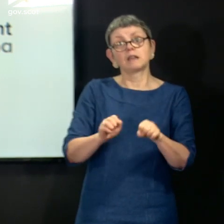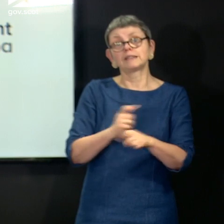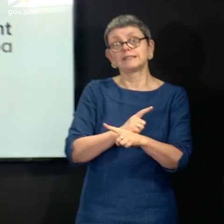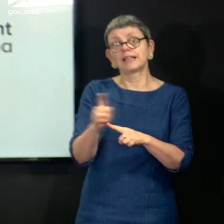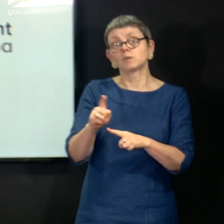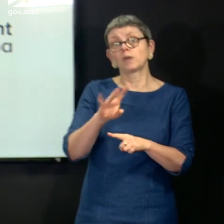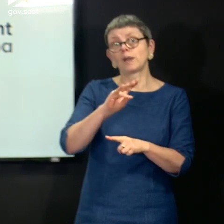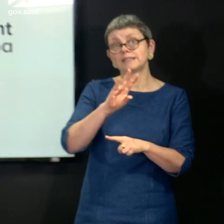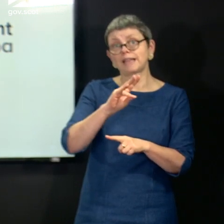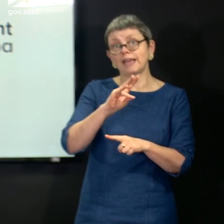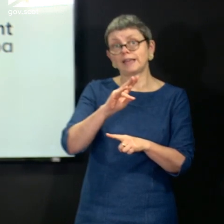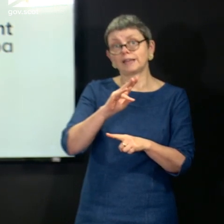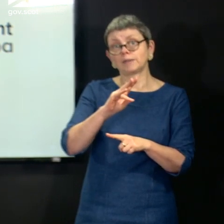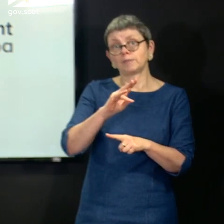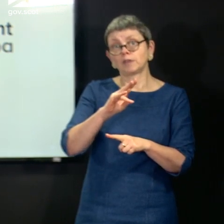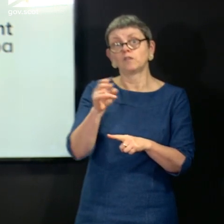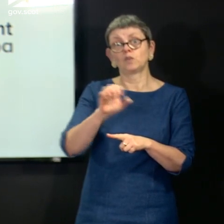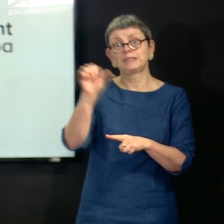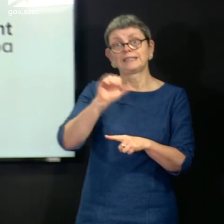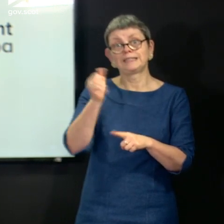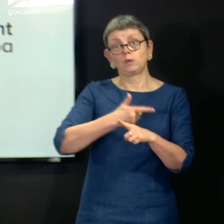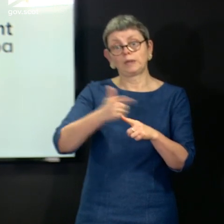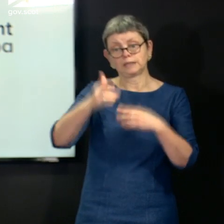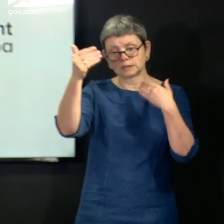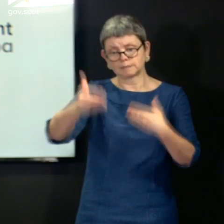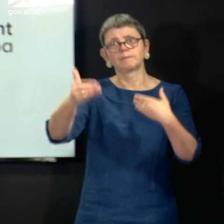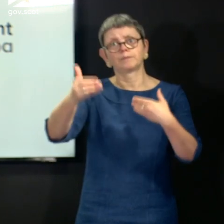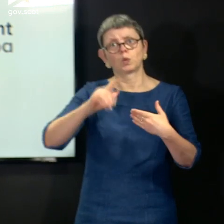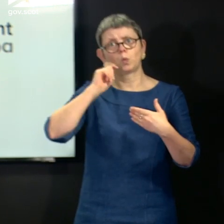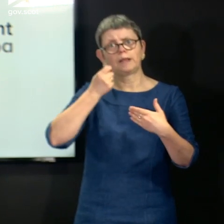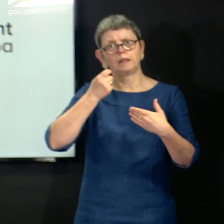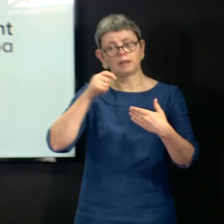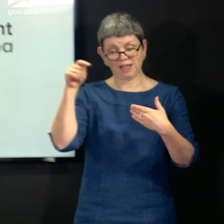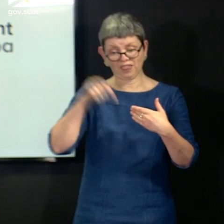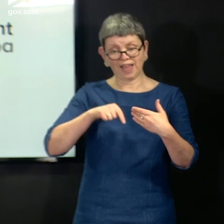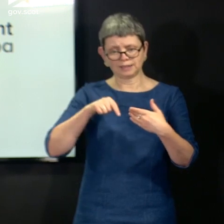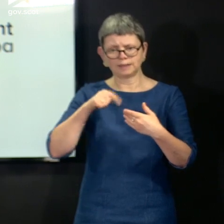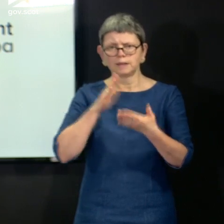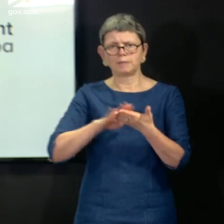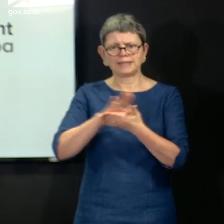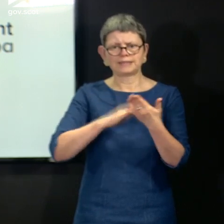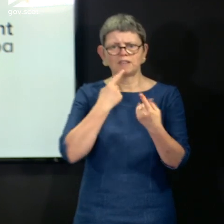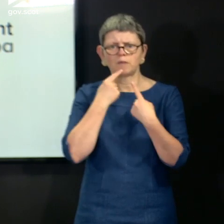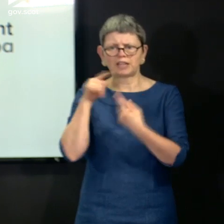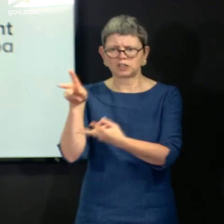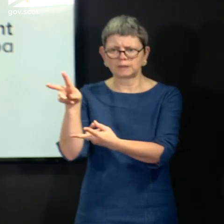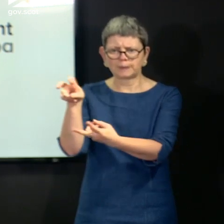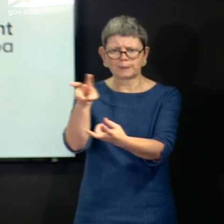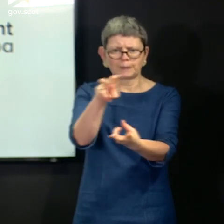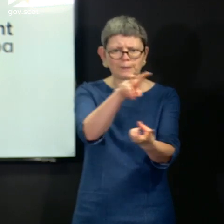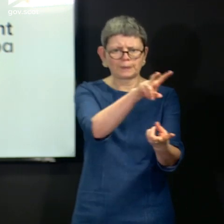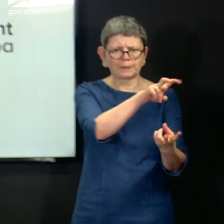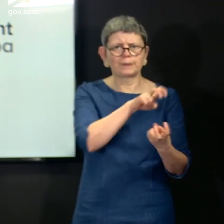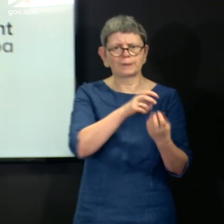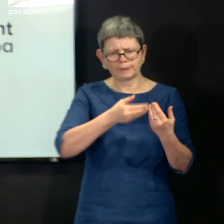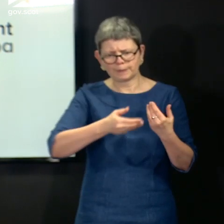and will run for at least 16 weeks. What this then gives us is information from that testing